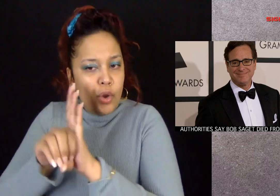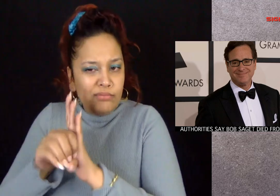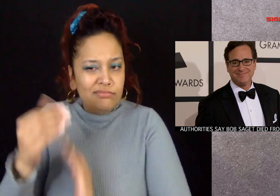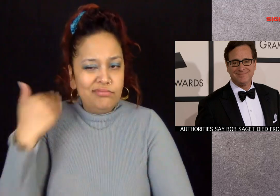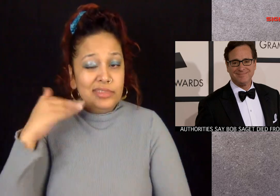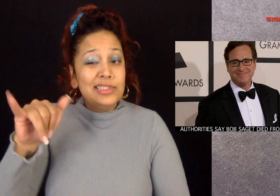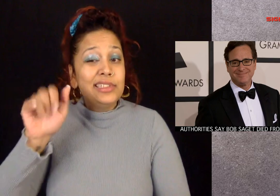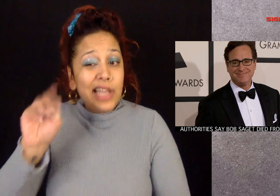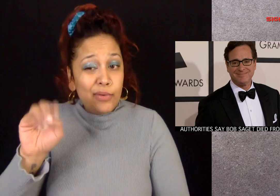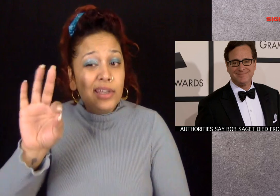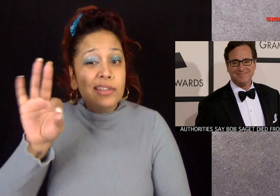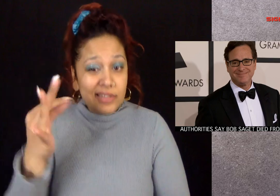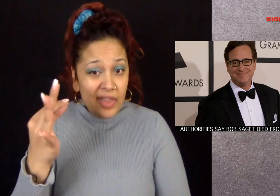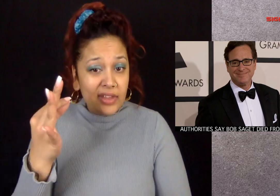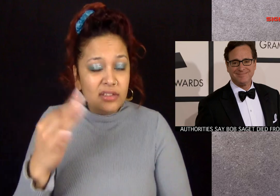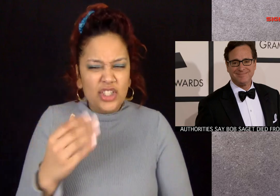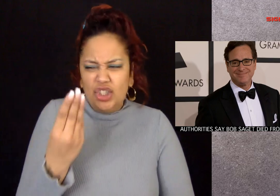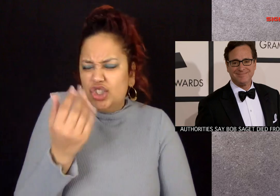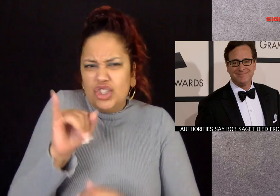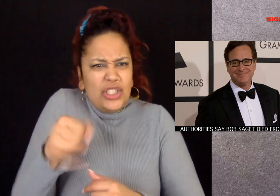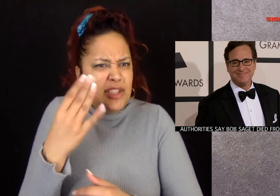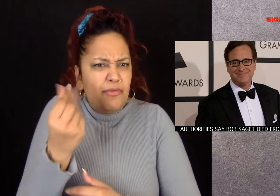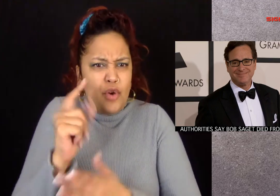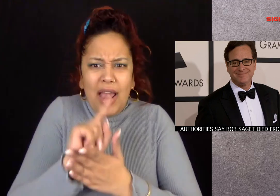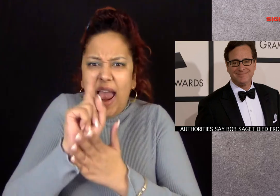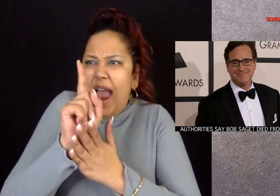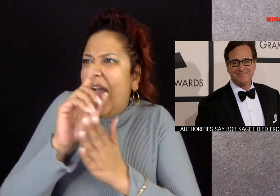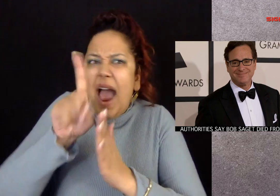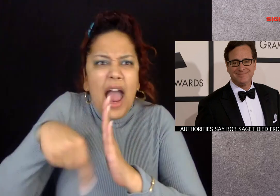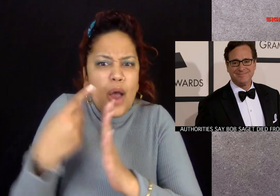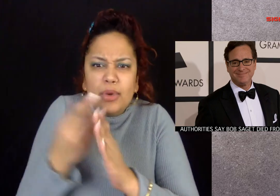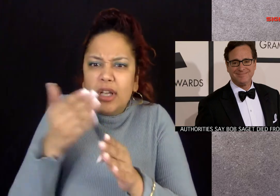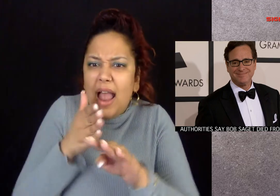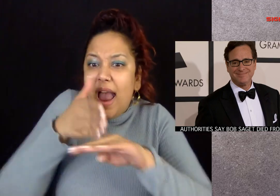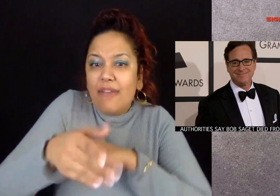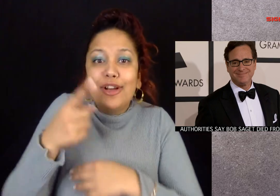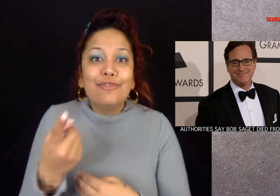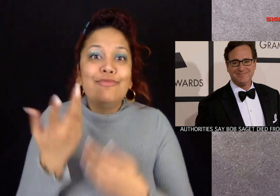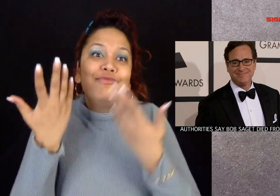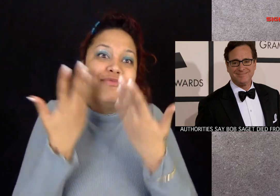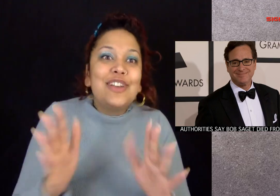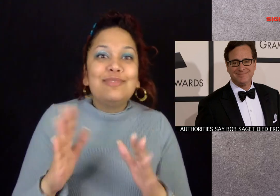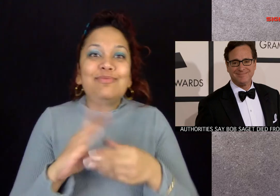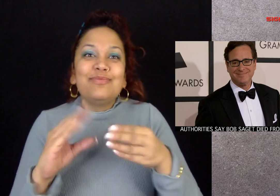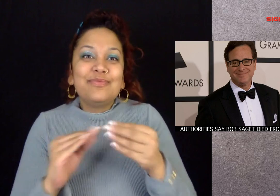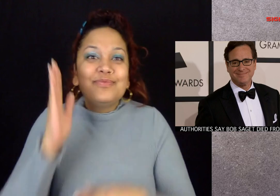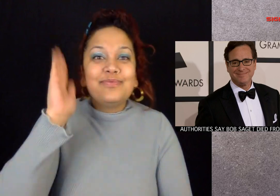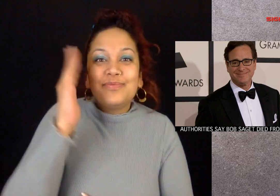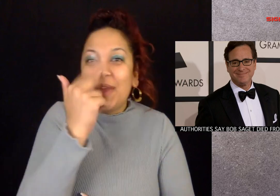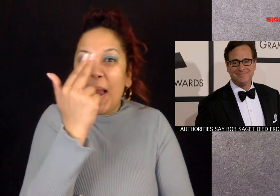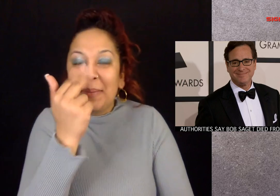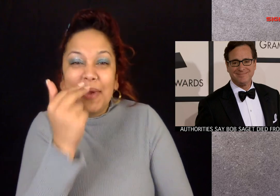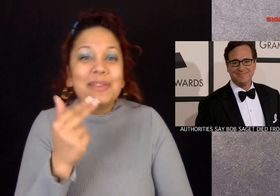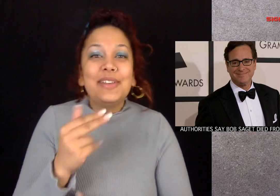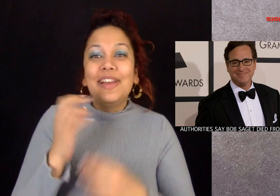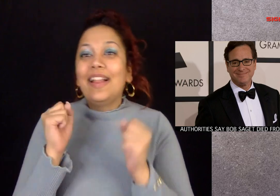His body was found in a hotel room in Orlando on January 9th just a few hours after he finished a comedy